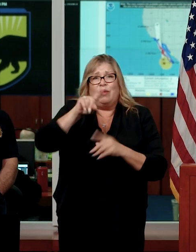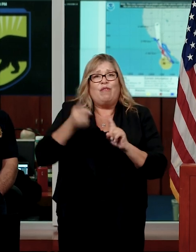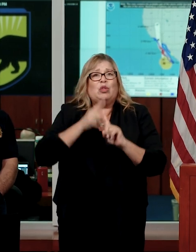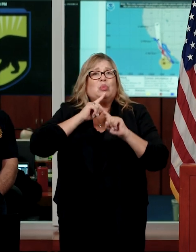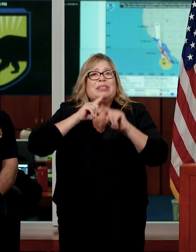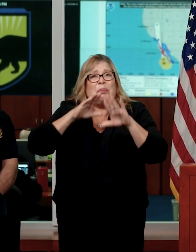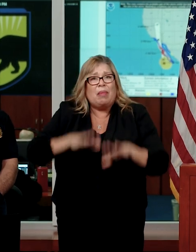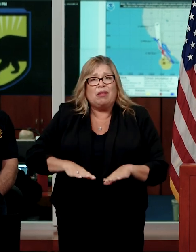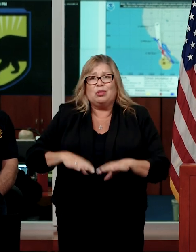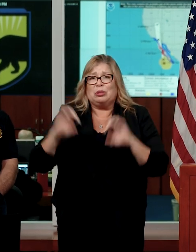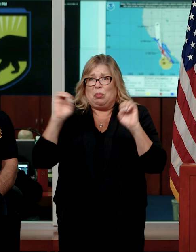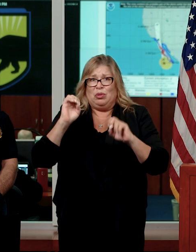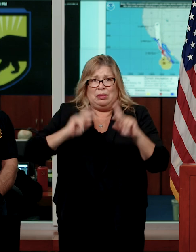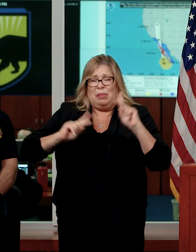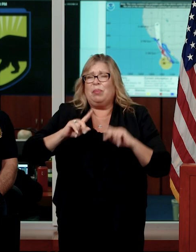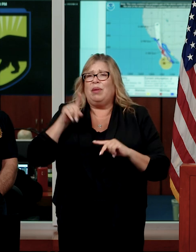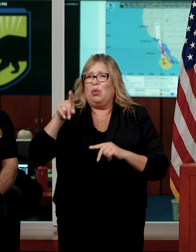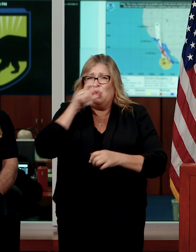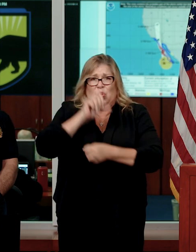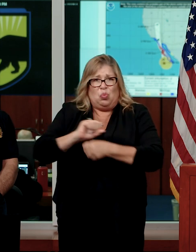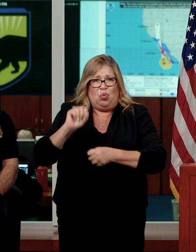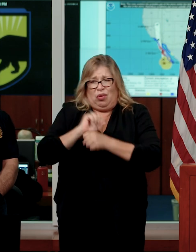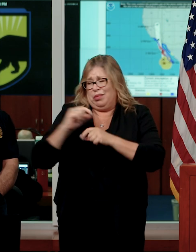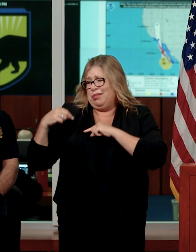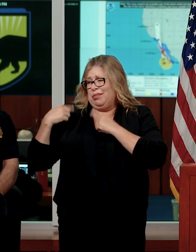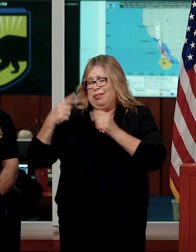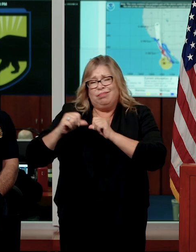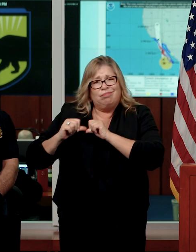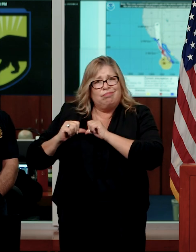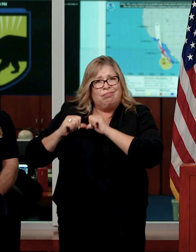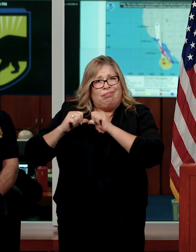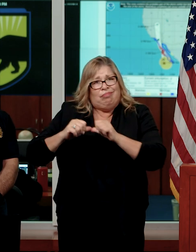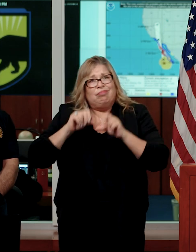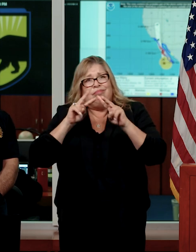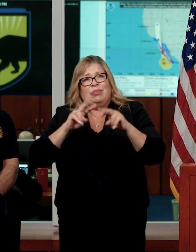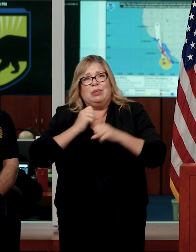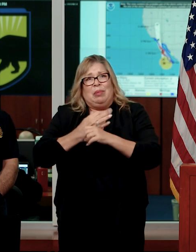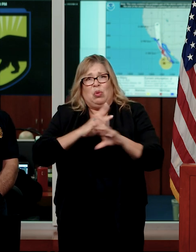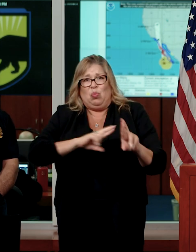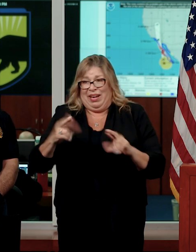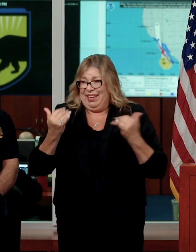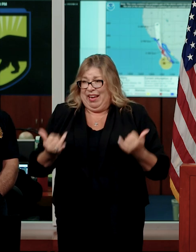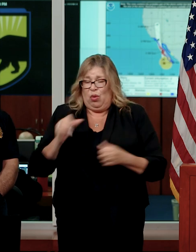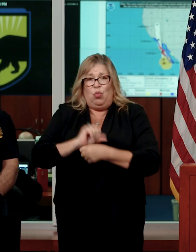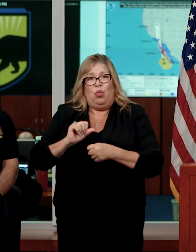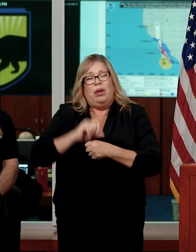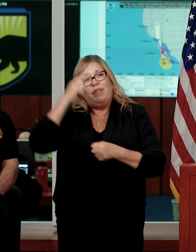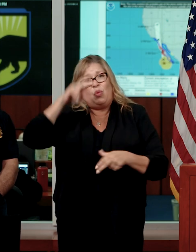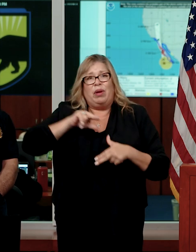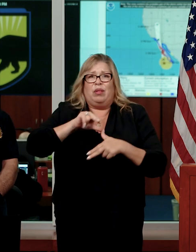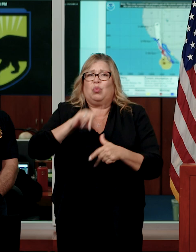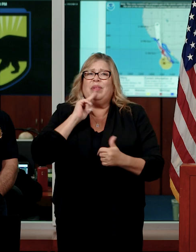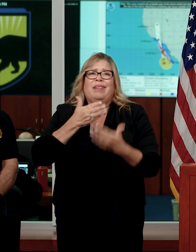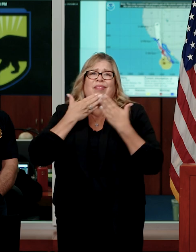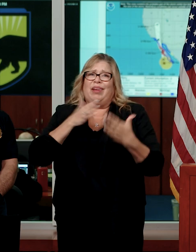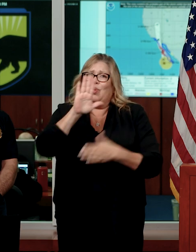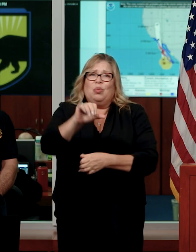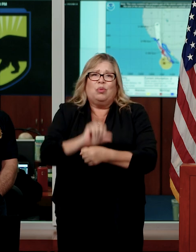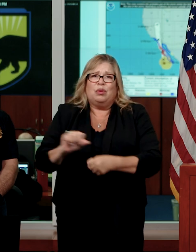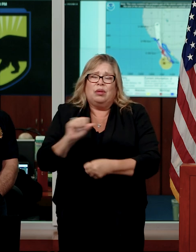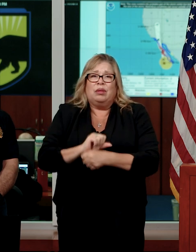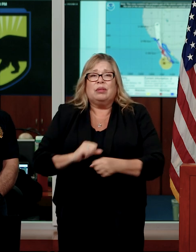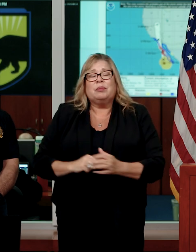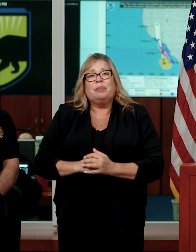to ensure public safety in the state of California in the wake of Hurricane Hillary. Thank you for what you do. And for the first